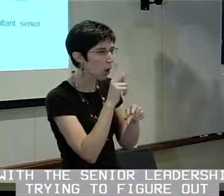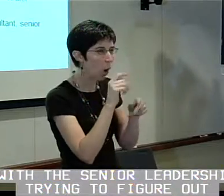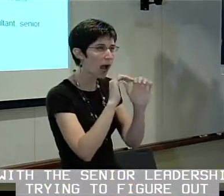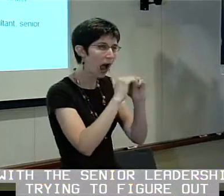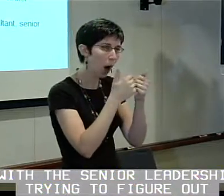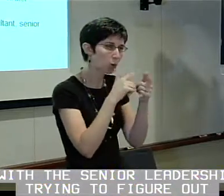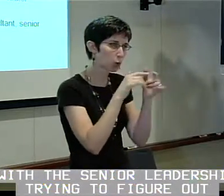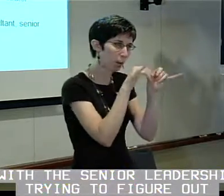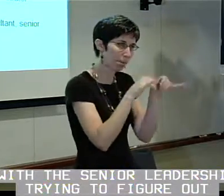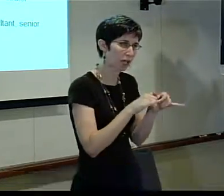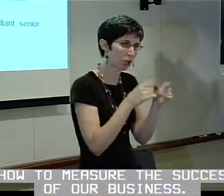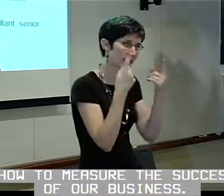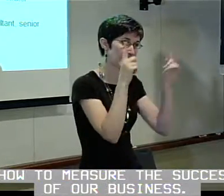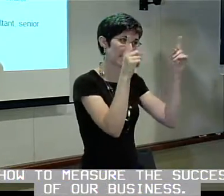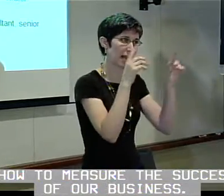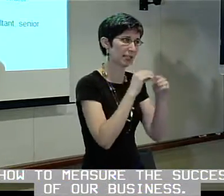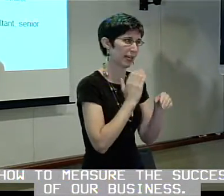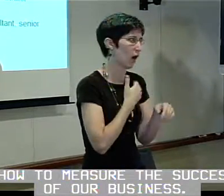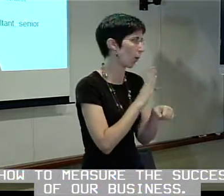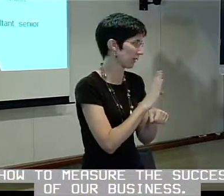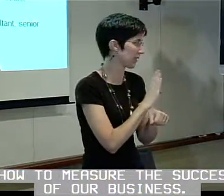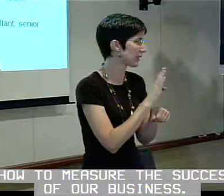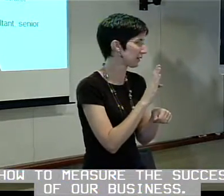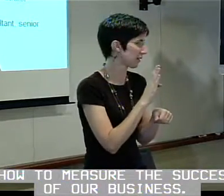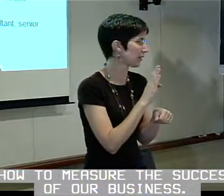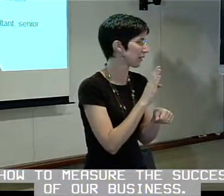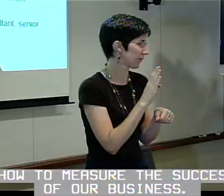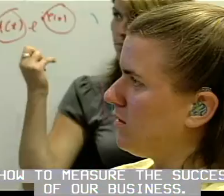leadership, trying to figure out how to measure the success of our business.